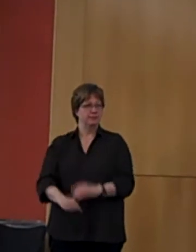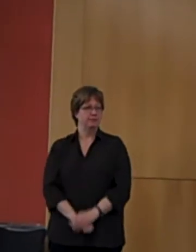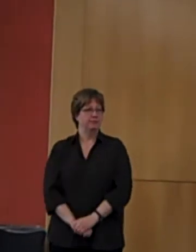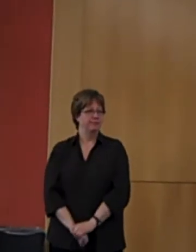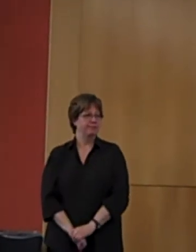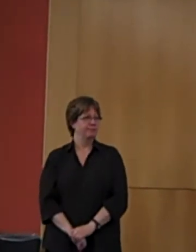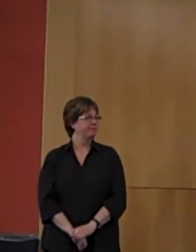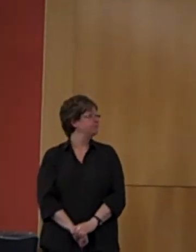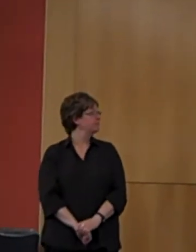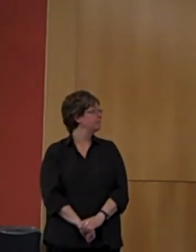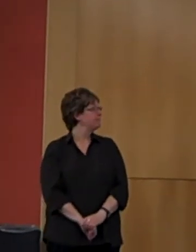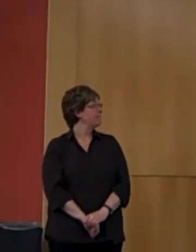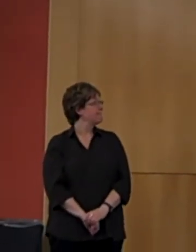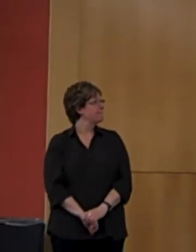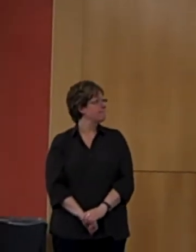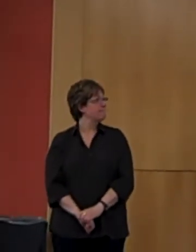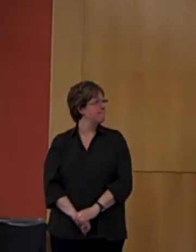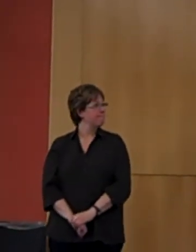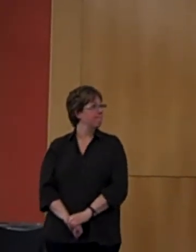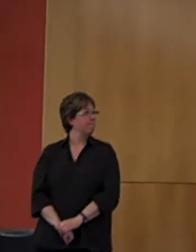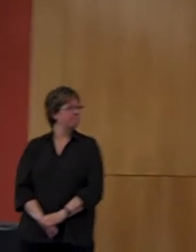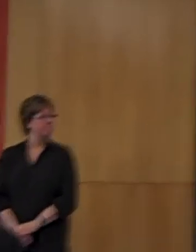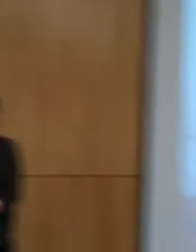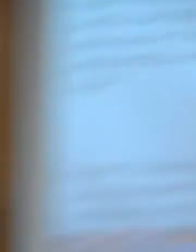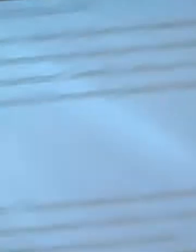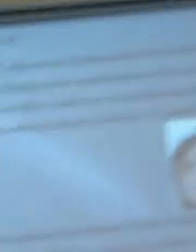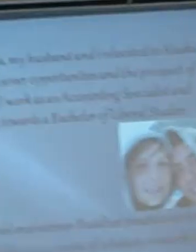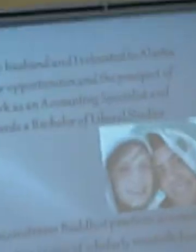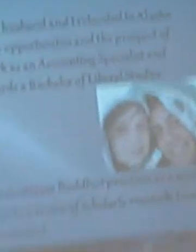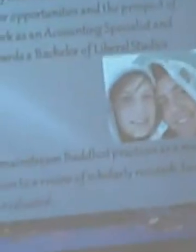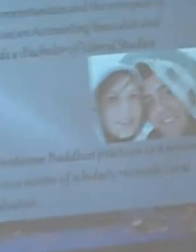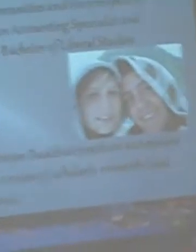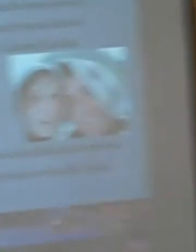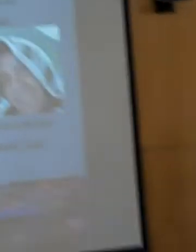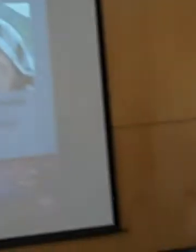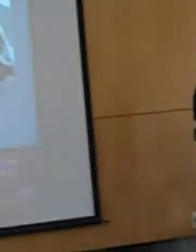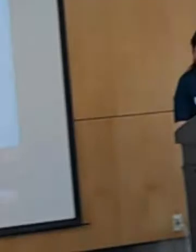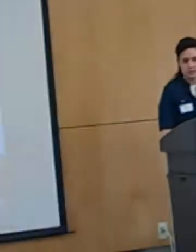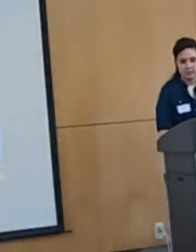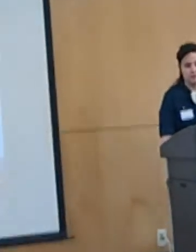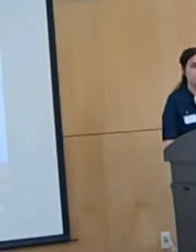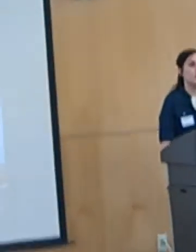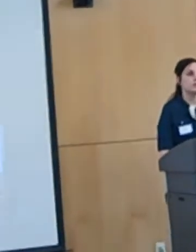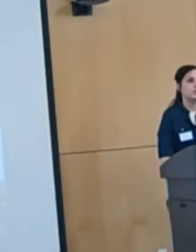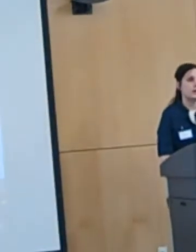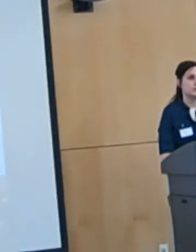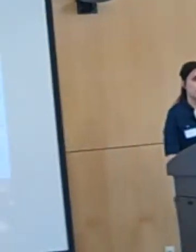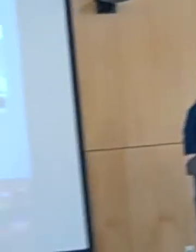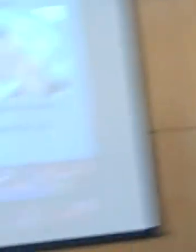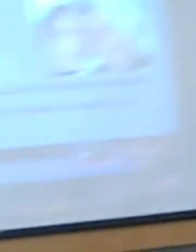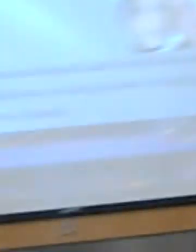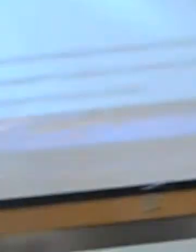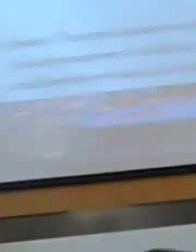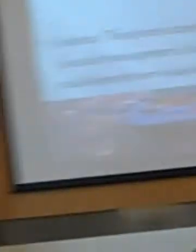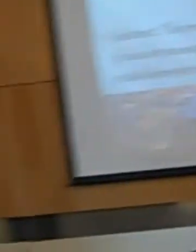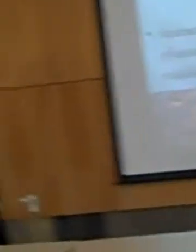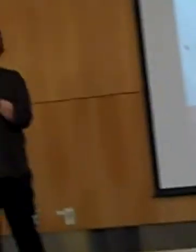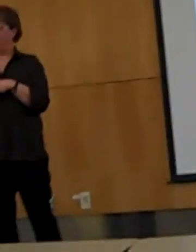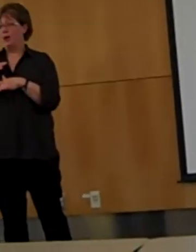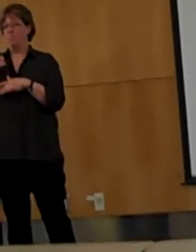Because I wanted this project and the information I had gathered to benefit others outside of just myself, I decided to